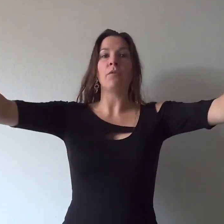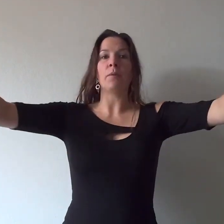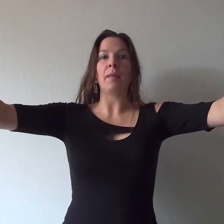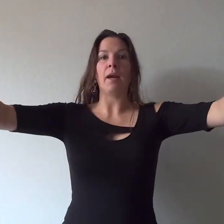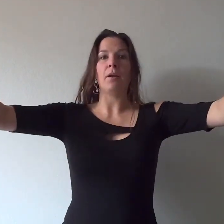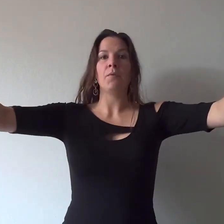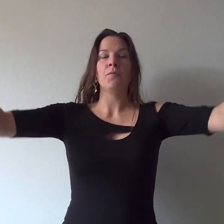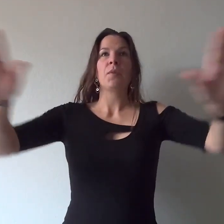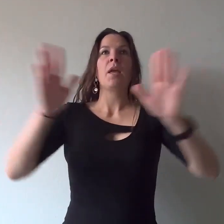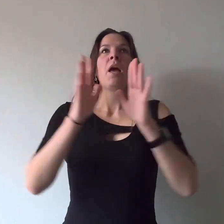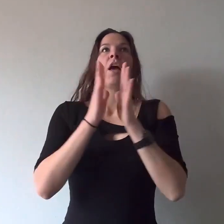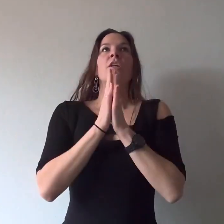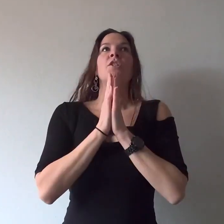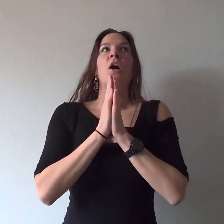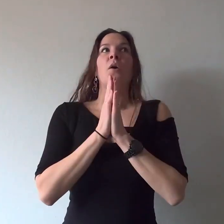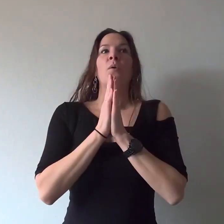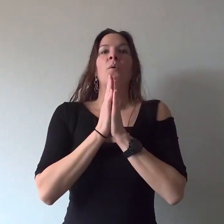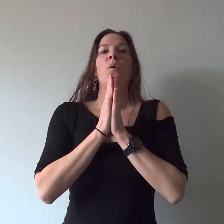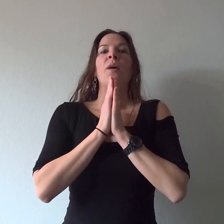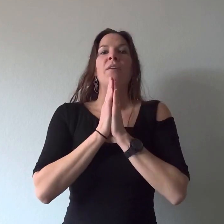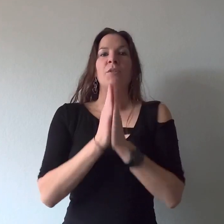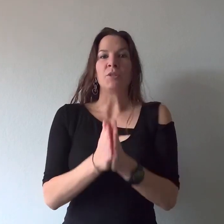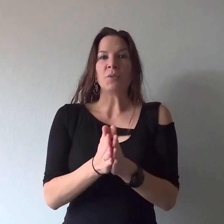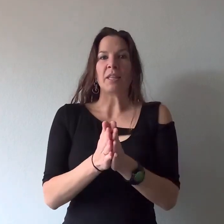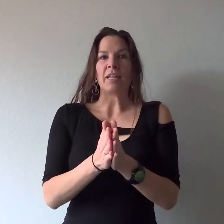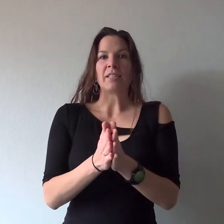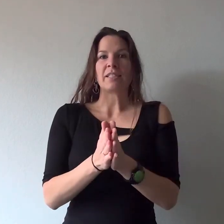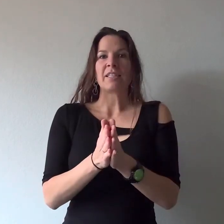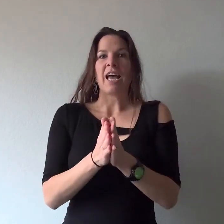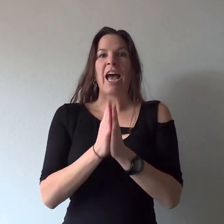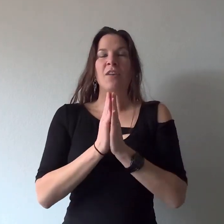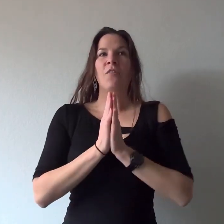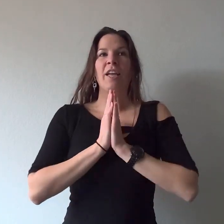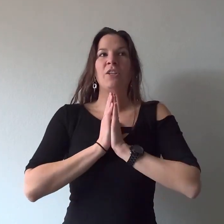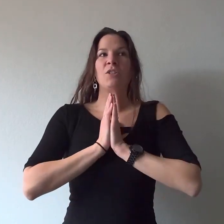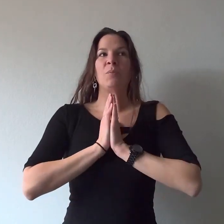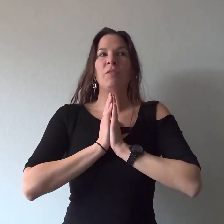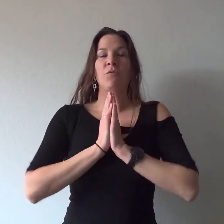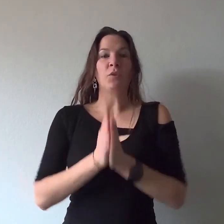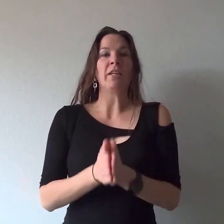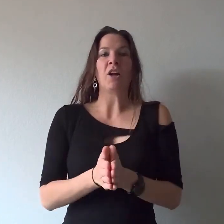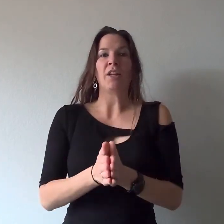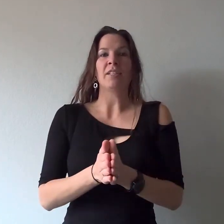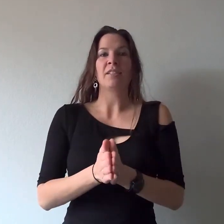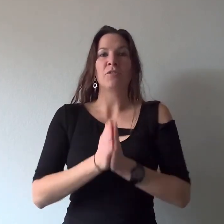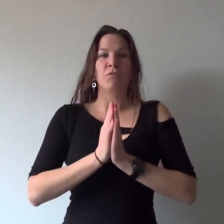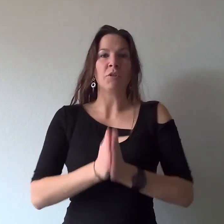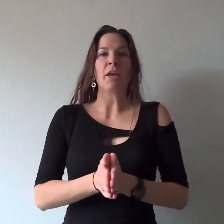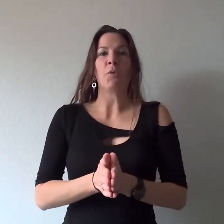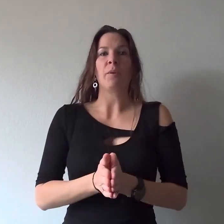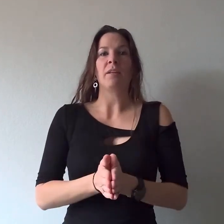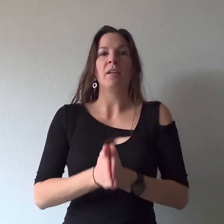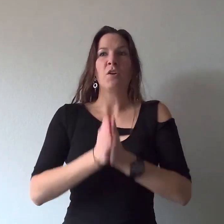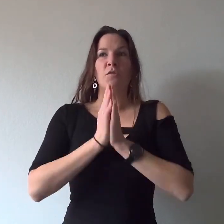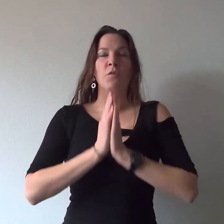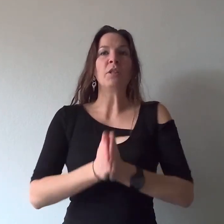from there so if you do this i invite you to be fully honest fully open fully